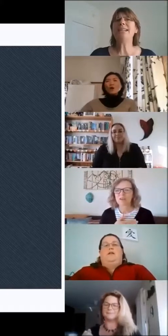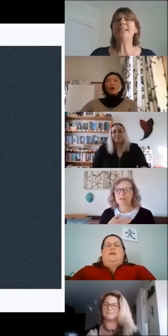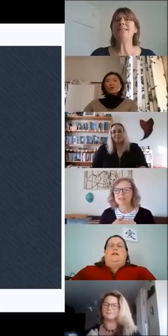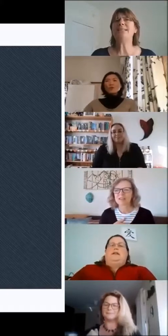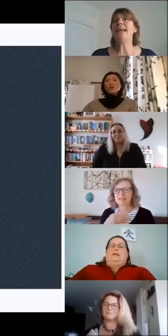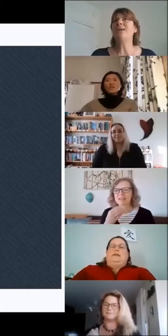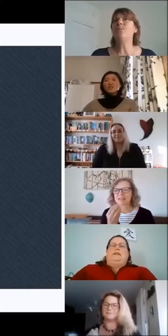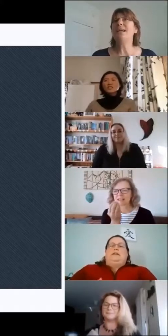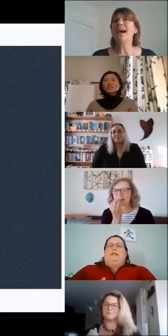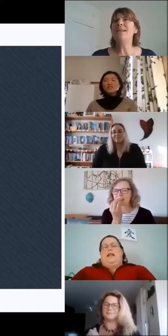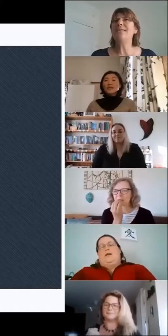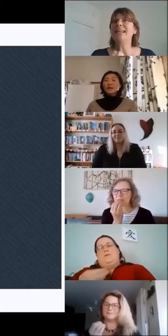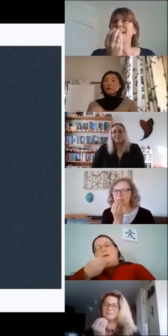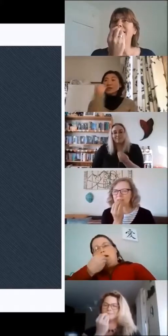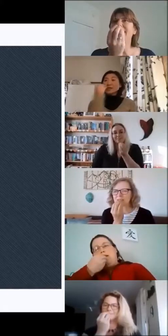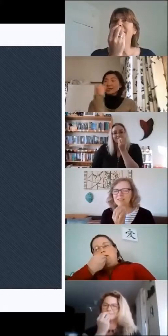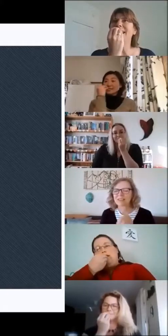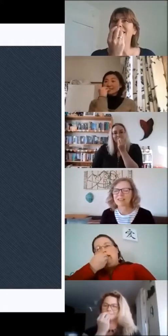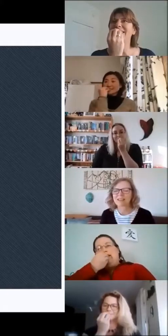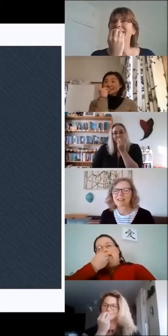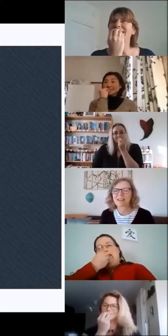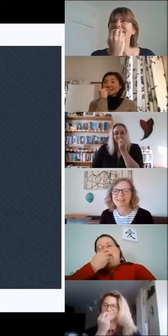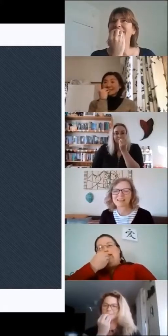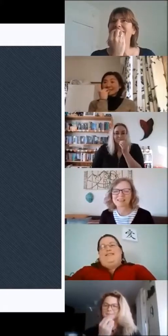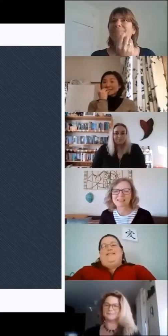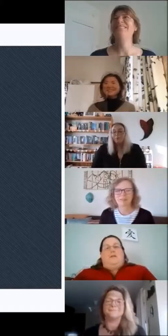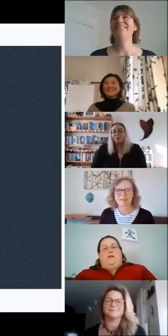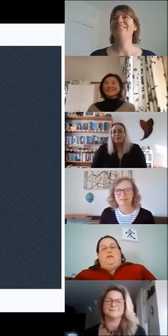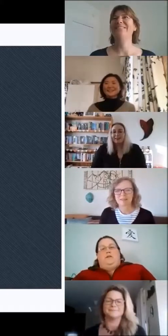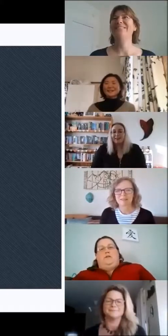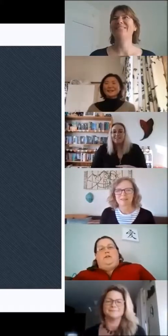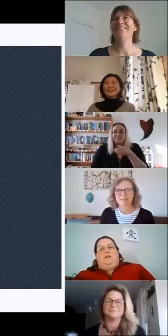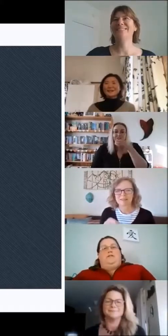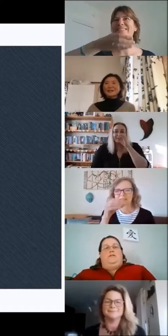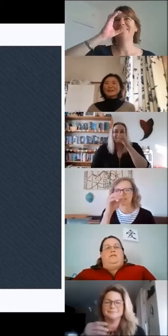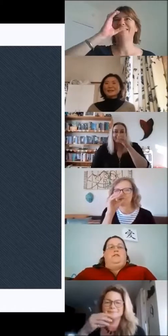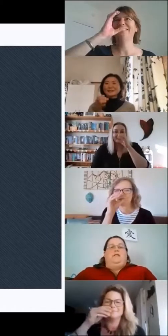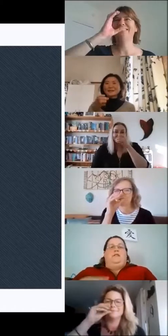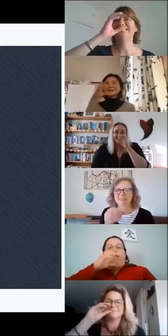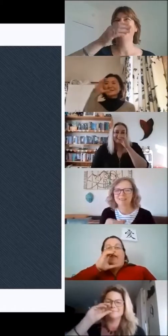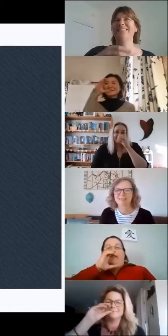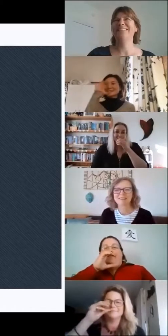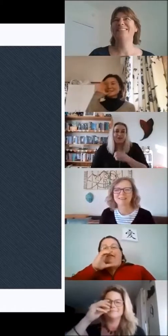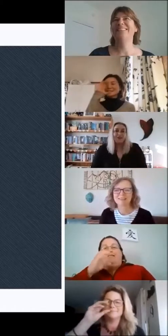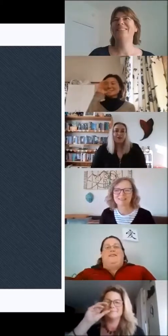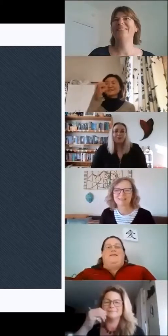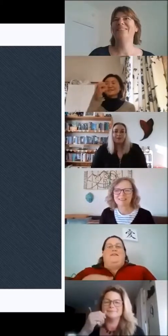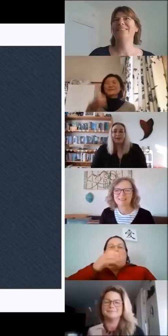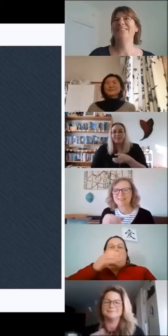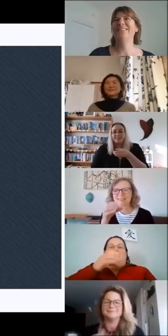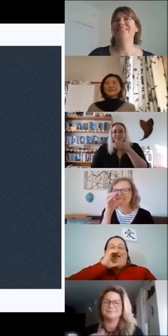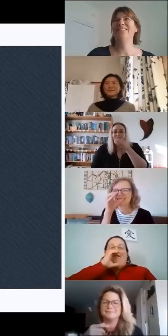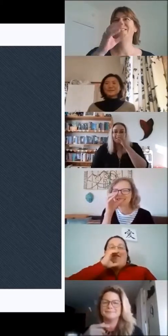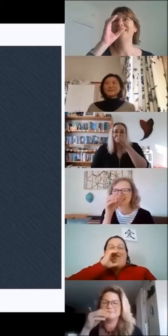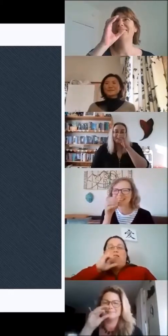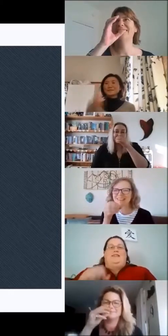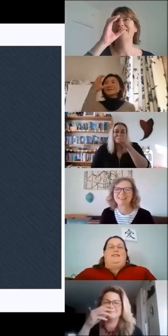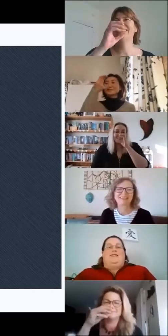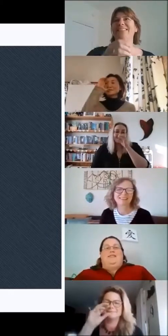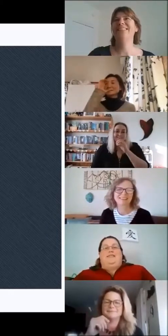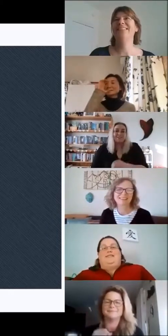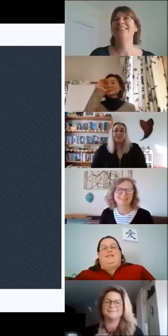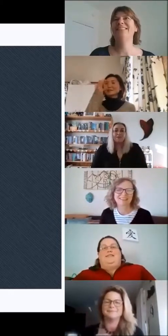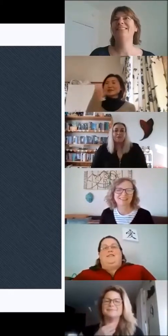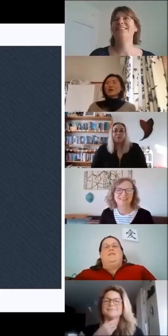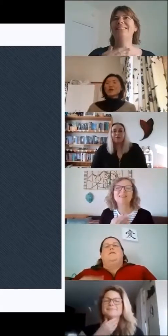hungry and need a snack we ask to eat like this. We ask for drink like this. We ask for drink like